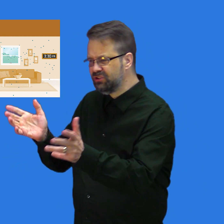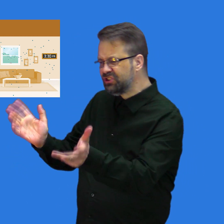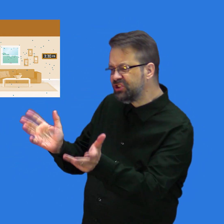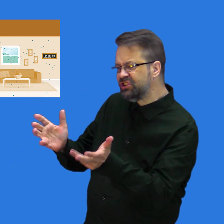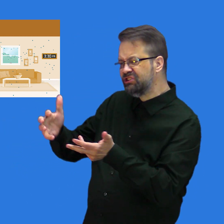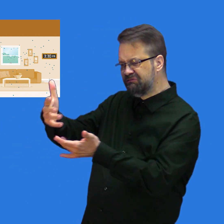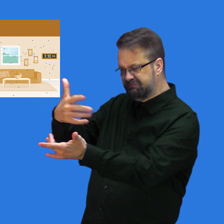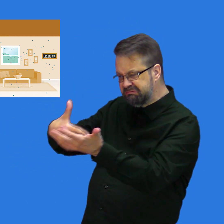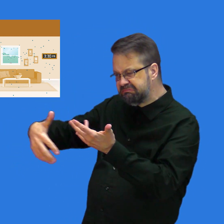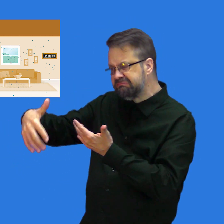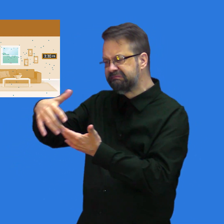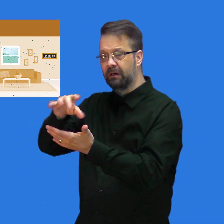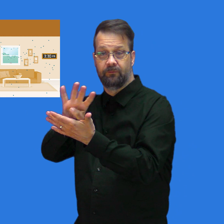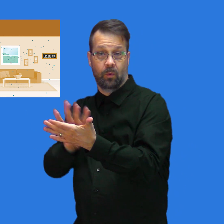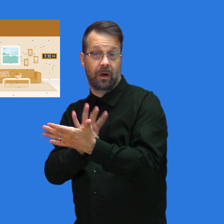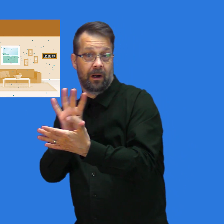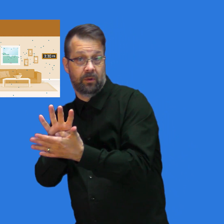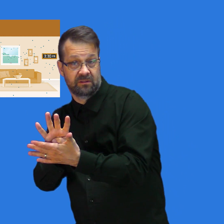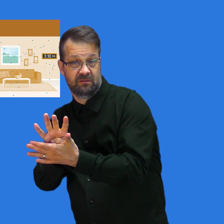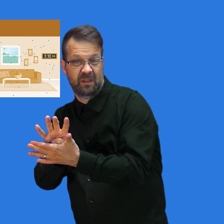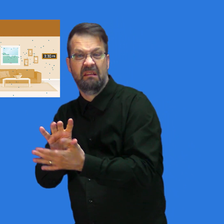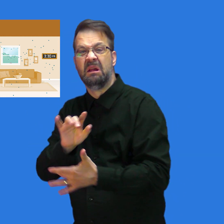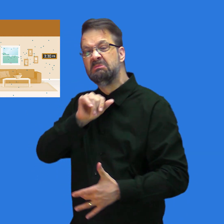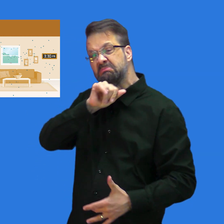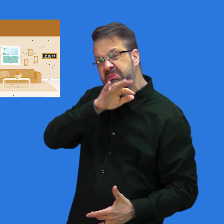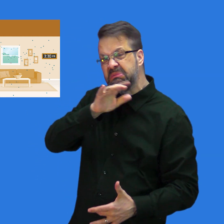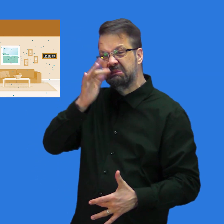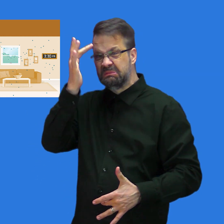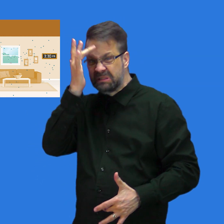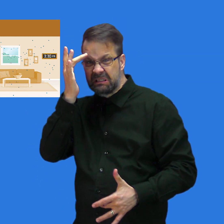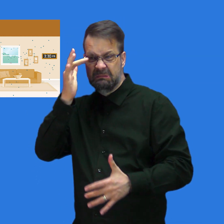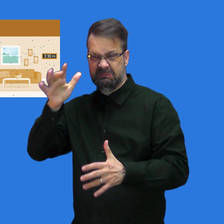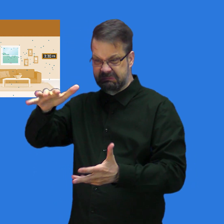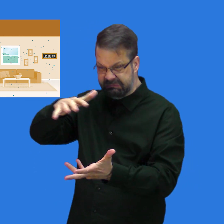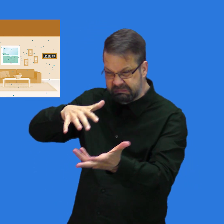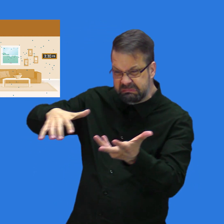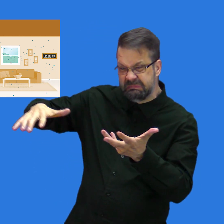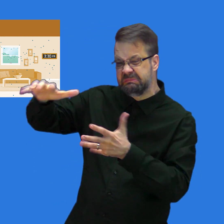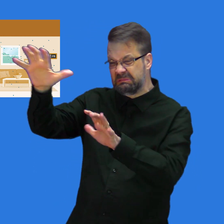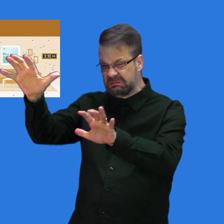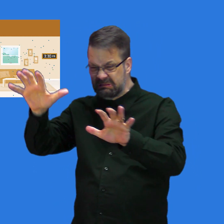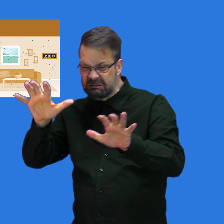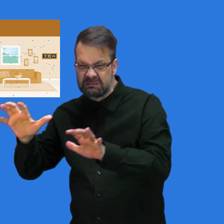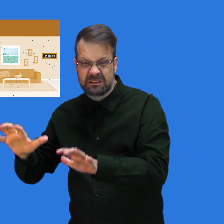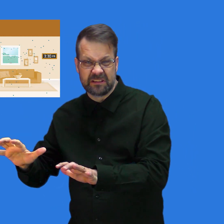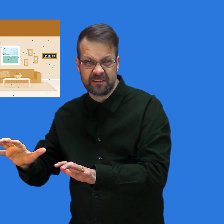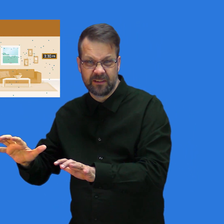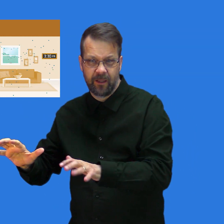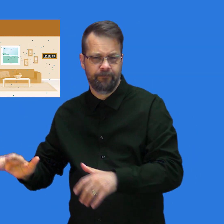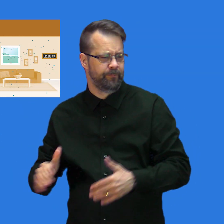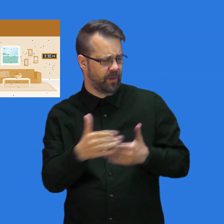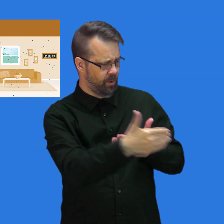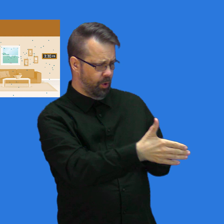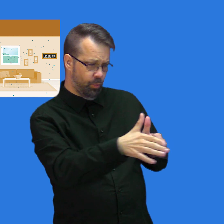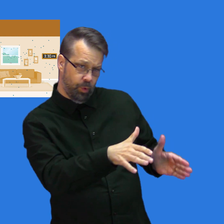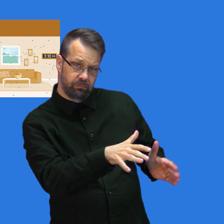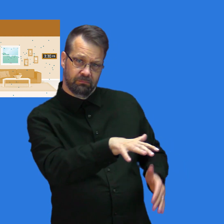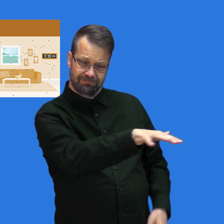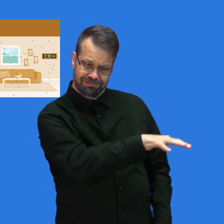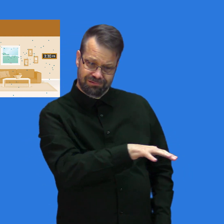after a four-hour visit by an infected person. And the picture on the right shows how many virus